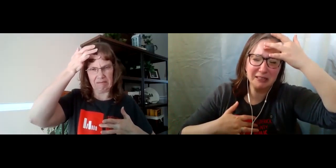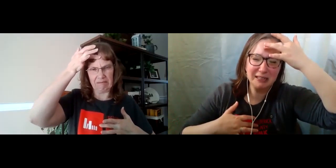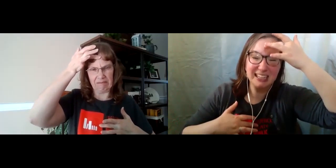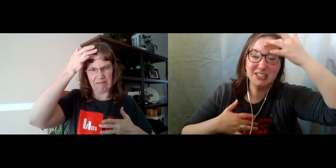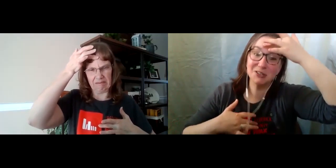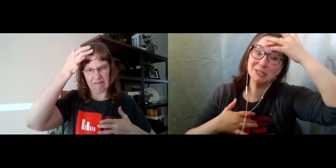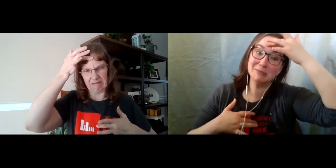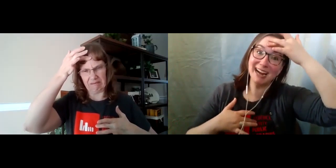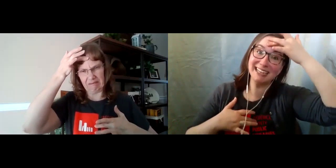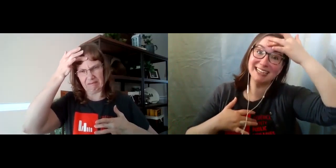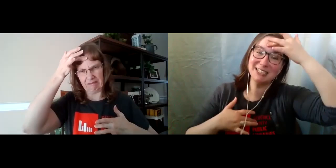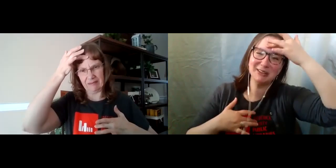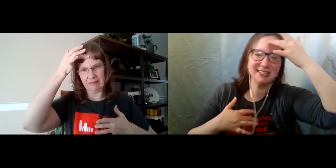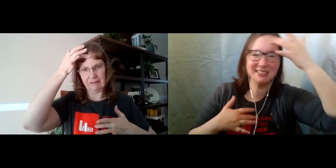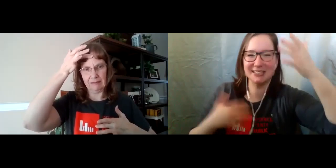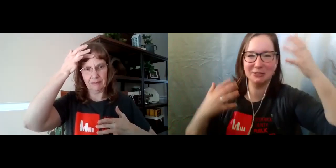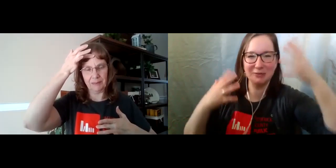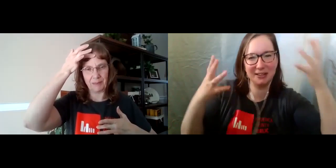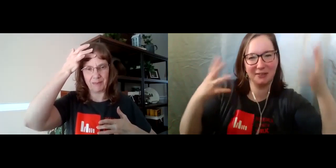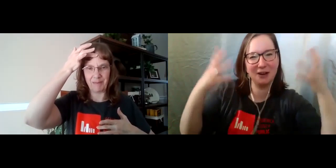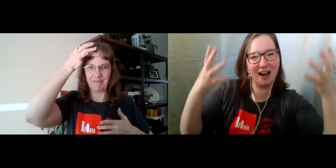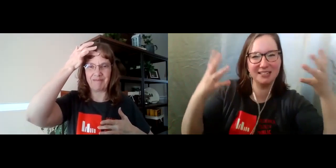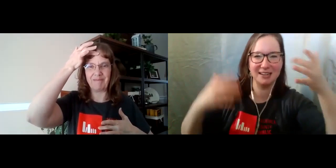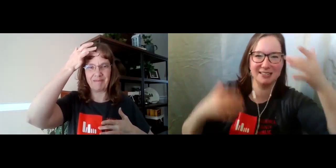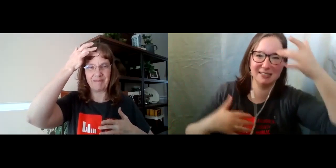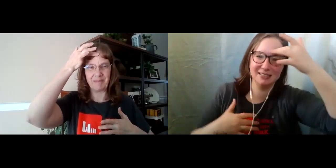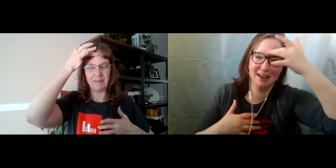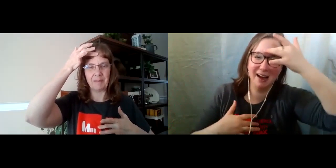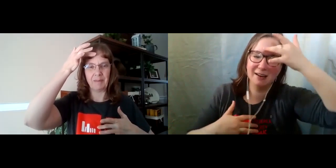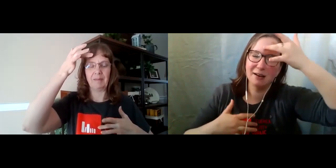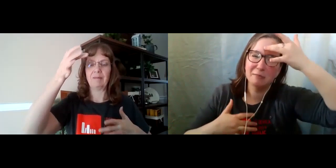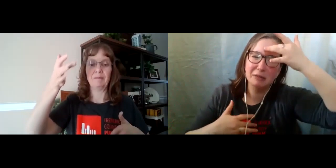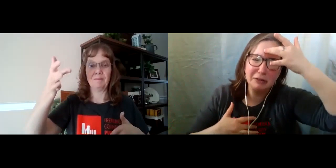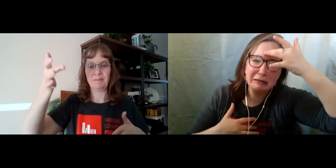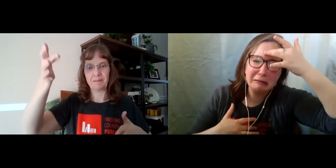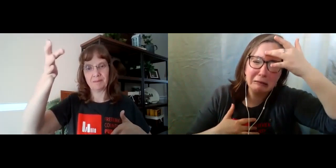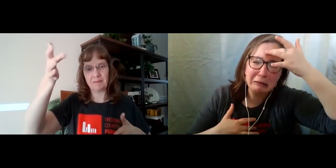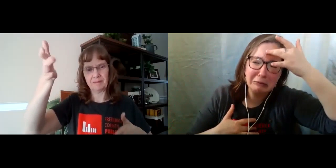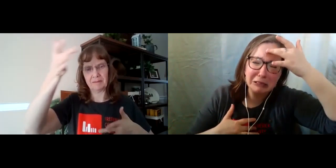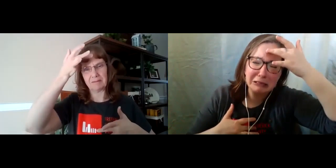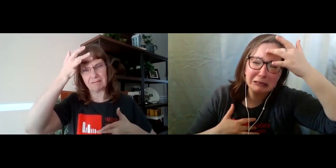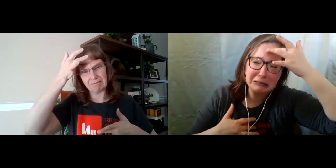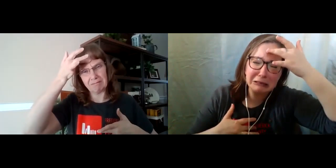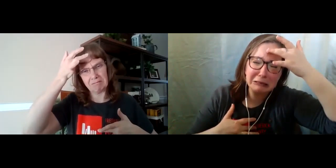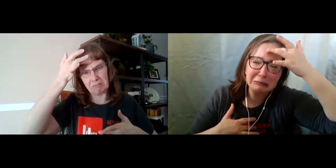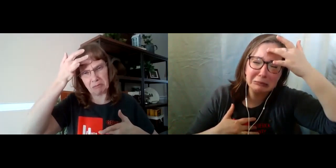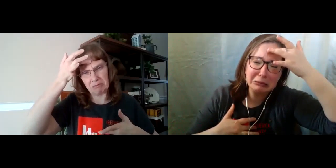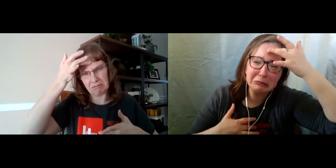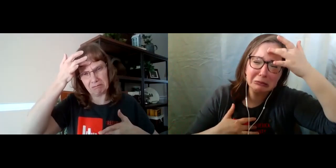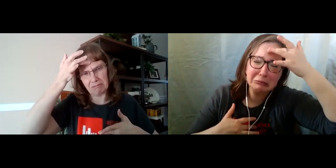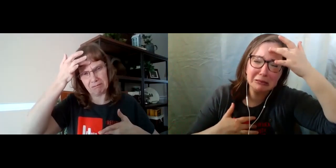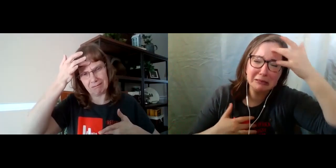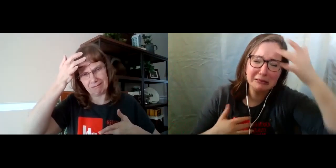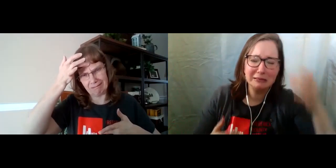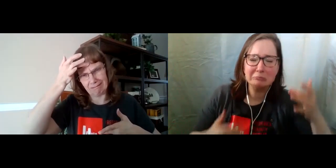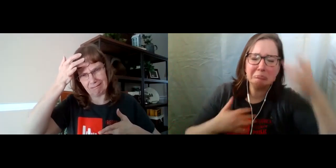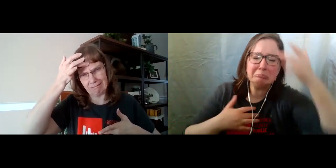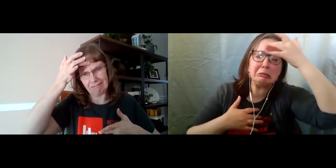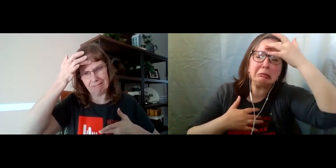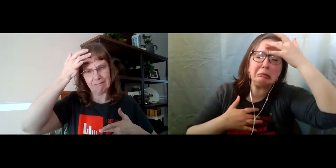Because if you're smiling and doing this, it doesn't really give context to the sign. But if you're like, oh, I'm kind of sick. Oh, oh,